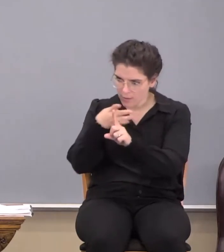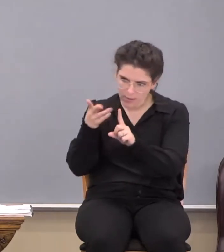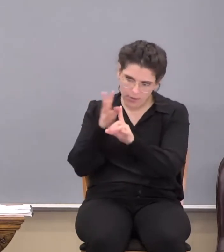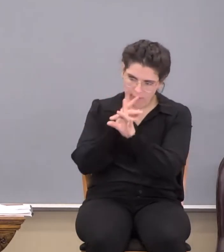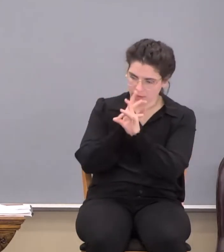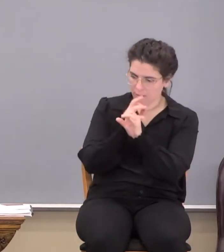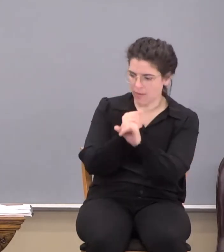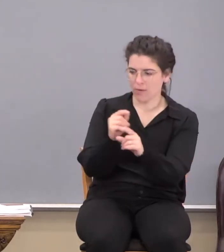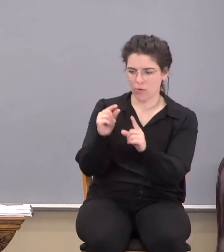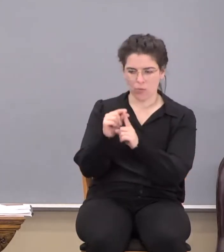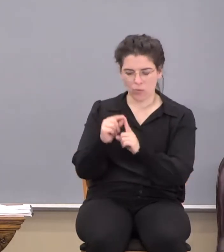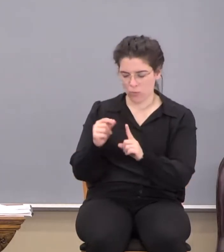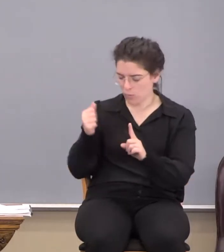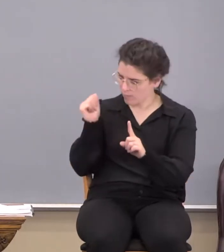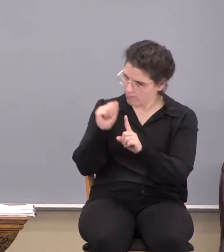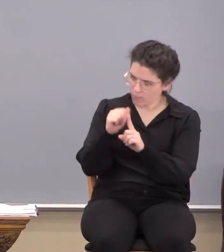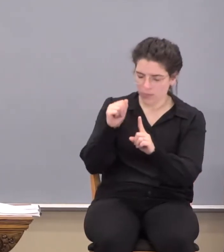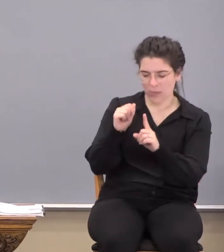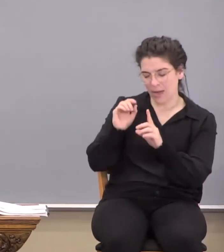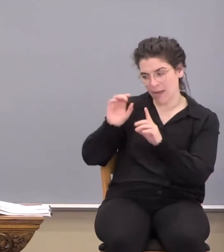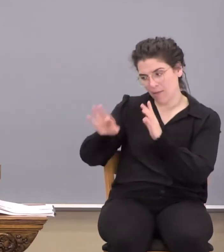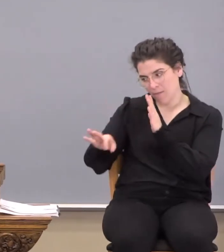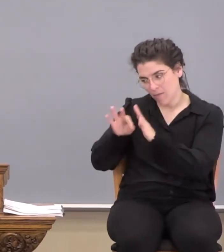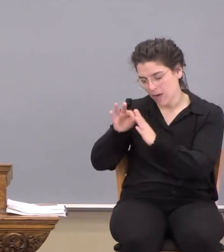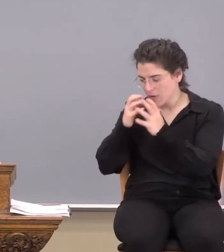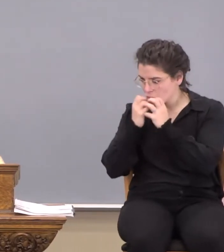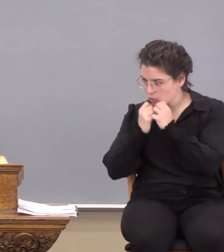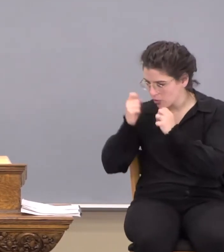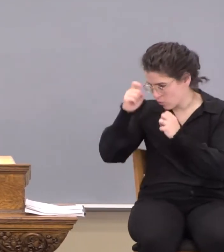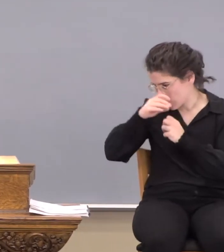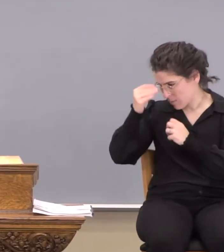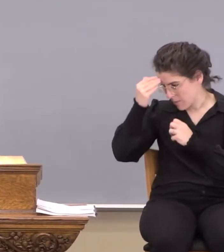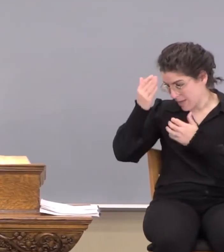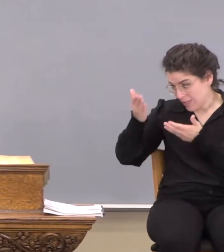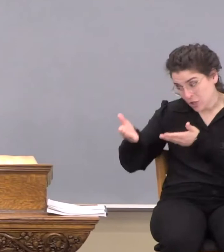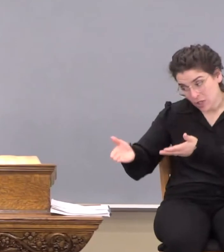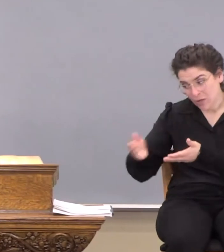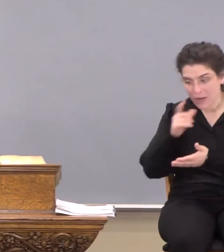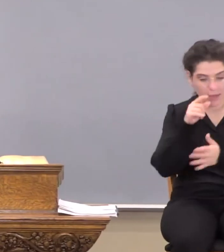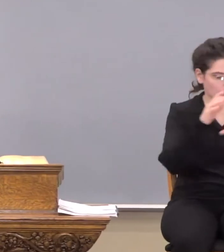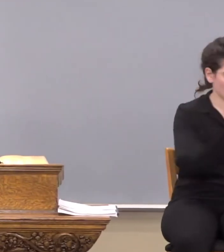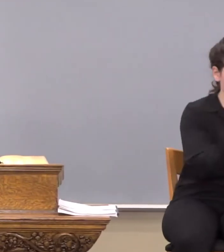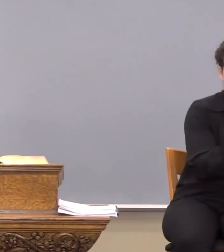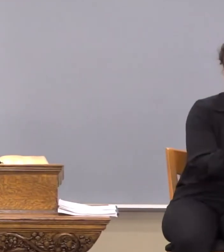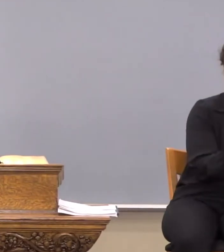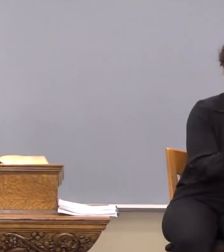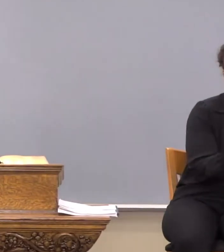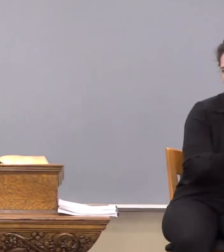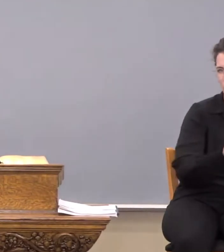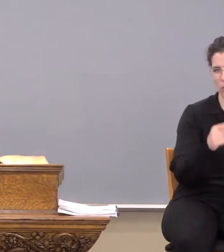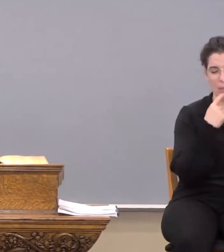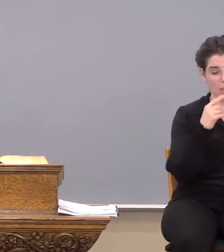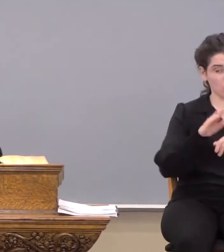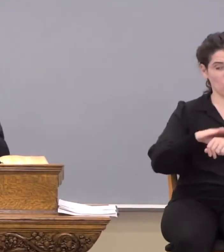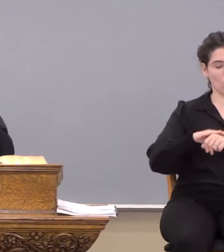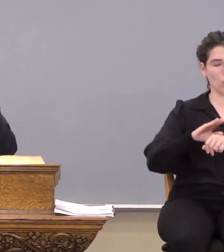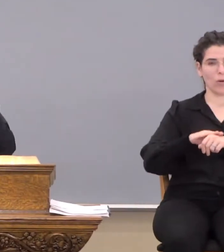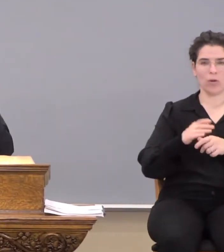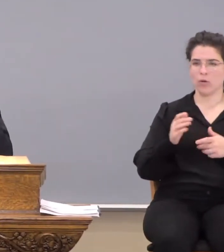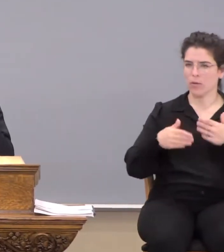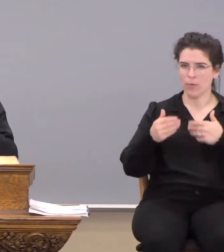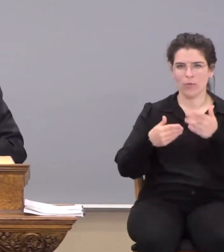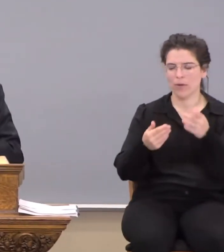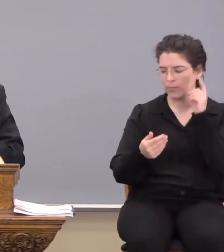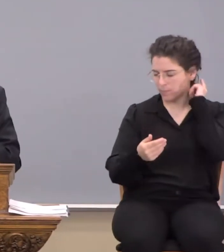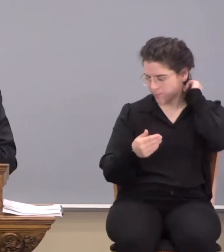go over here and find the treasures of wisdom and knowledge. I'm realizing that that's not what that verse says. That's the very warning here. Quickly, let's move on.